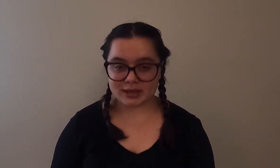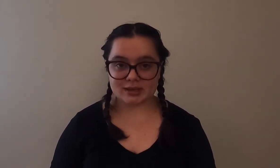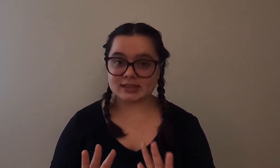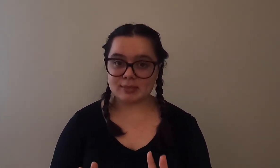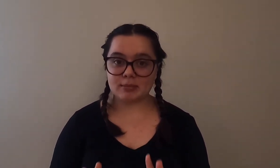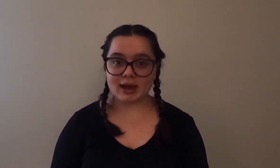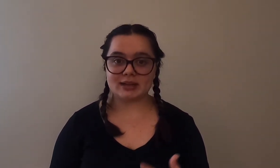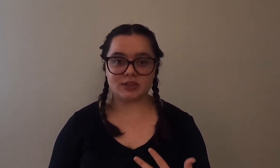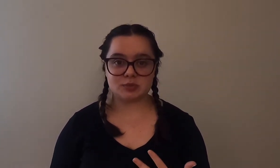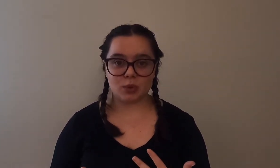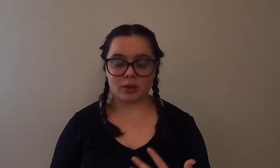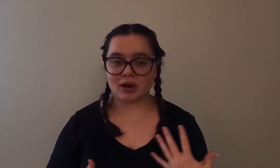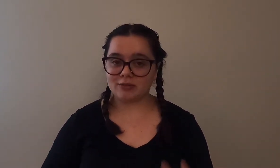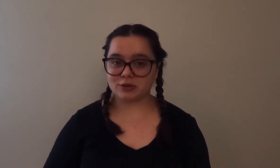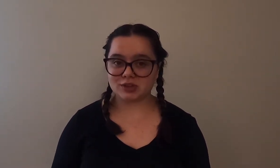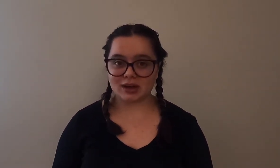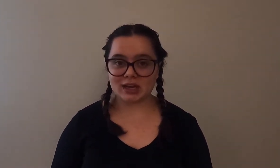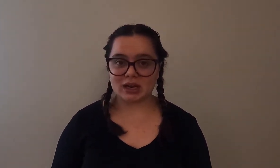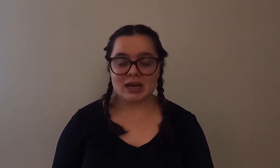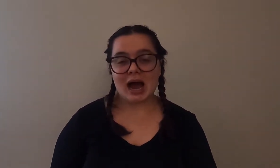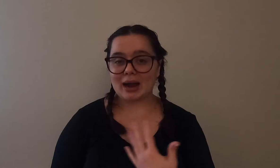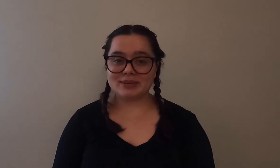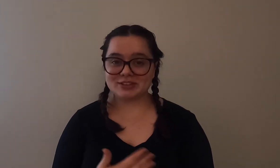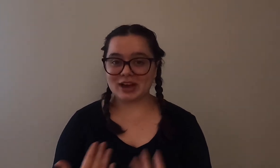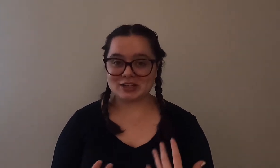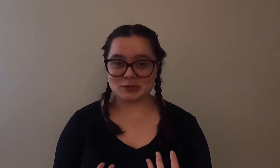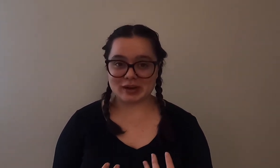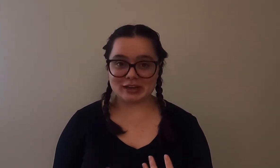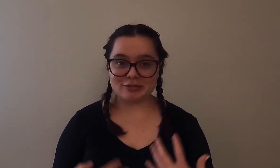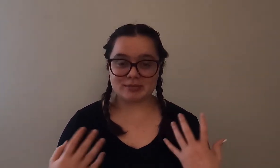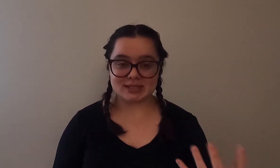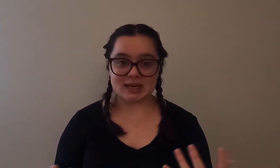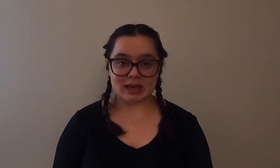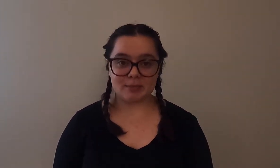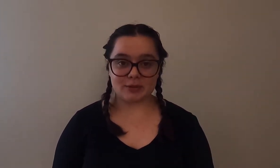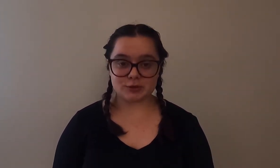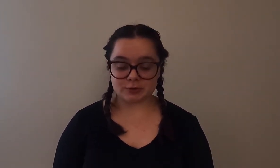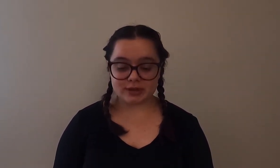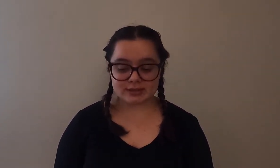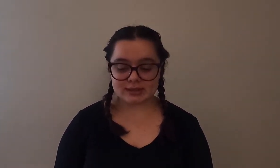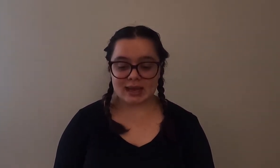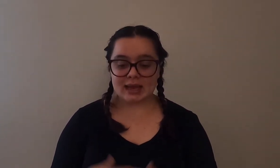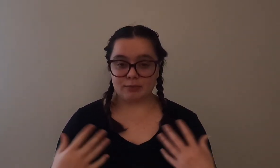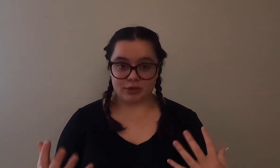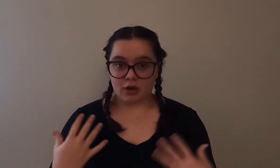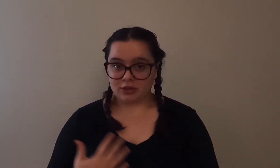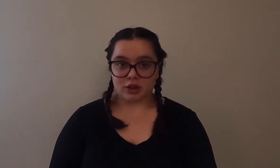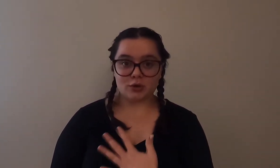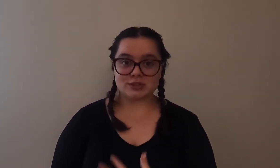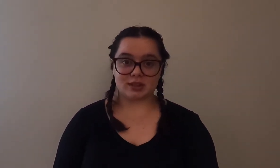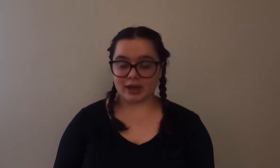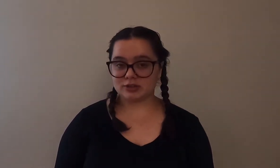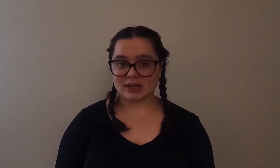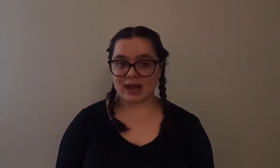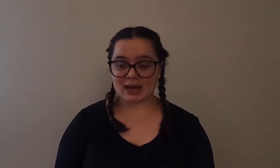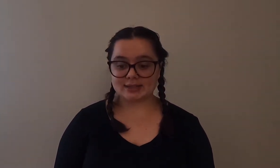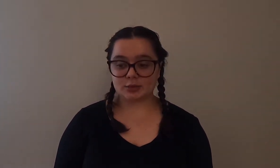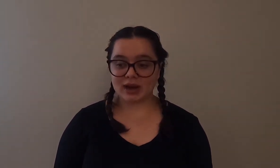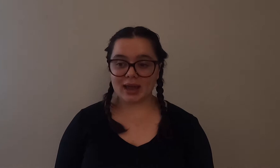because keep in mind at this point when I first got in I was still kind of sweaty from standing up on the surface with all the clothes the layers that I had so when I